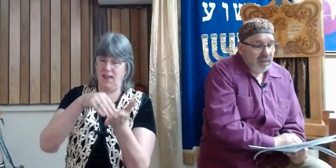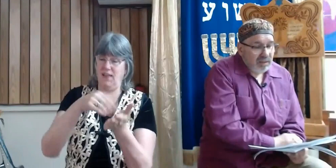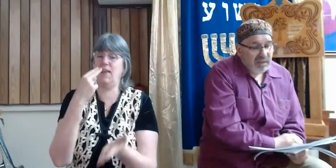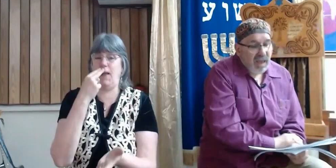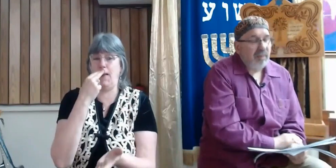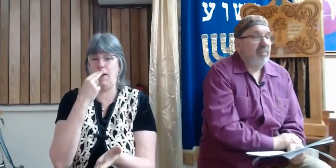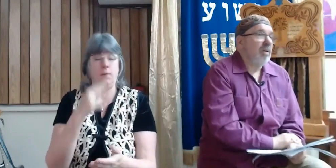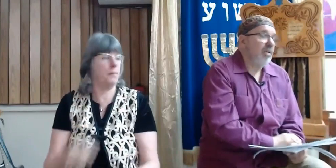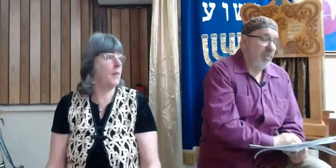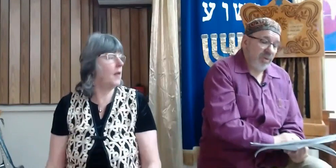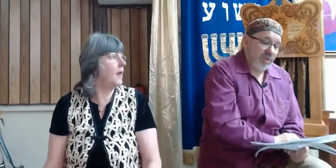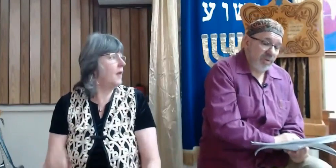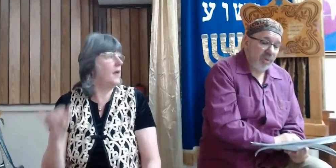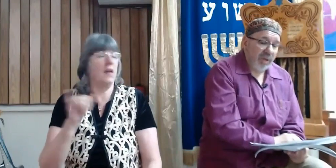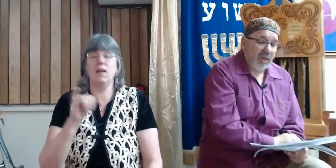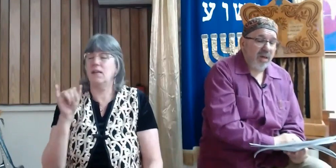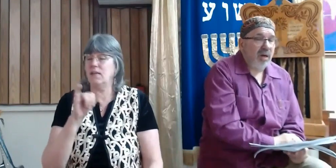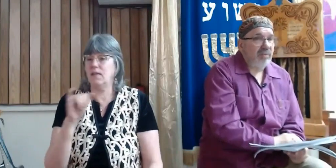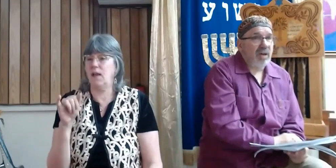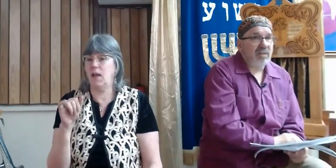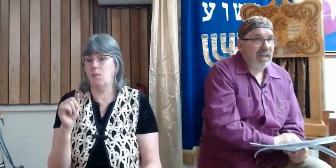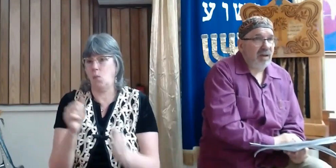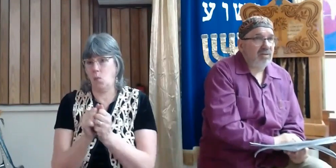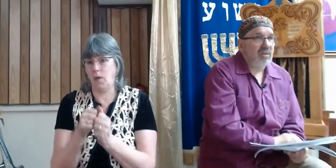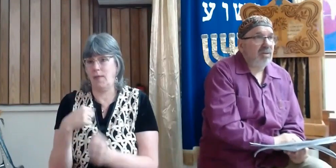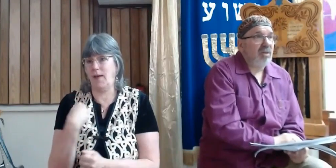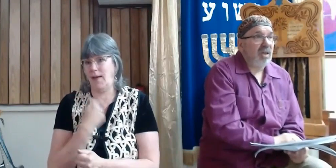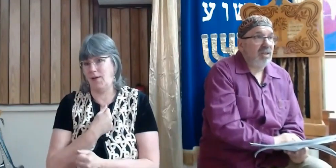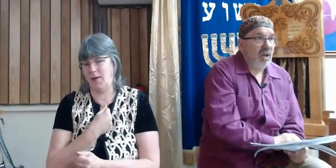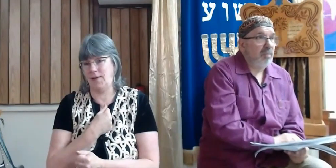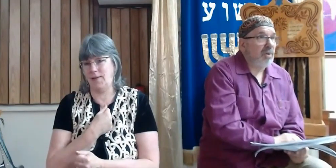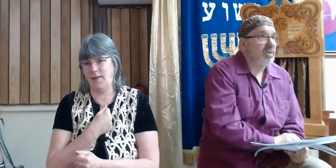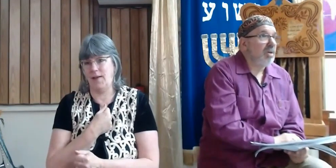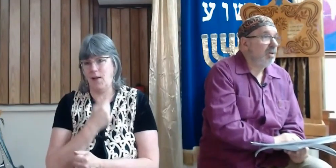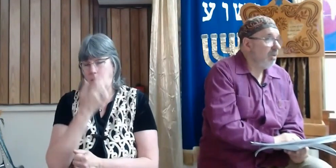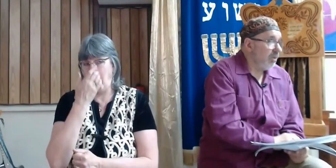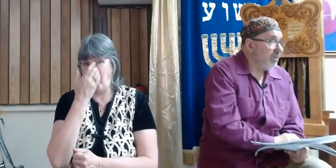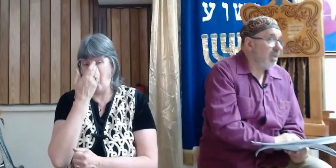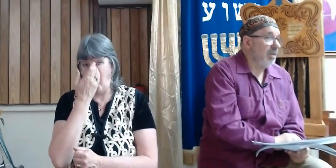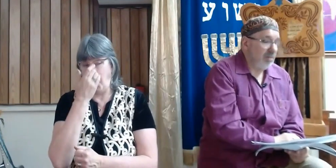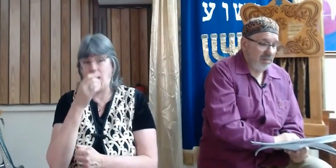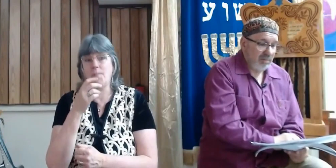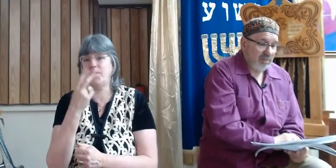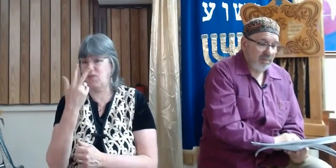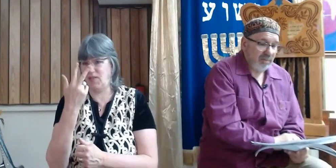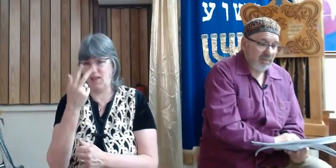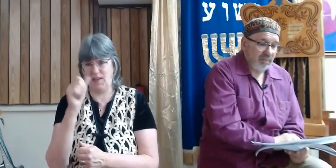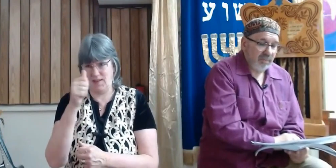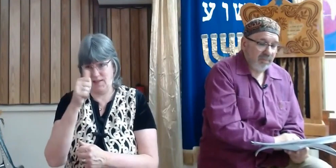It's the same with the story of our scouts in Numbers 13.